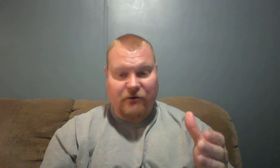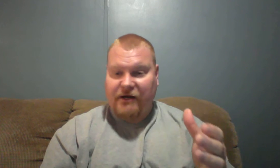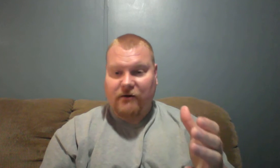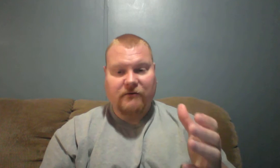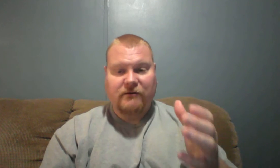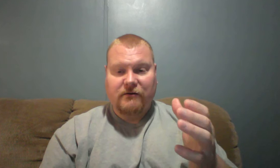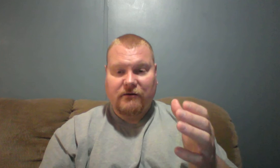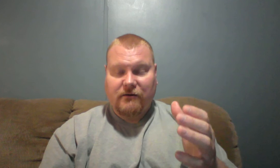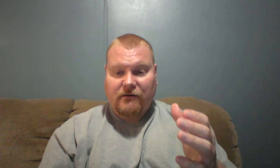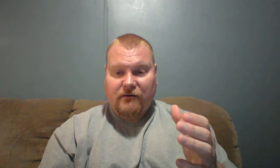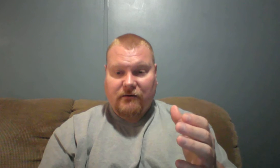here.